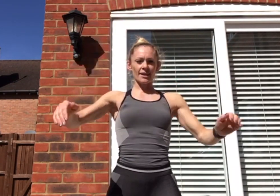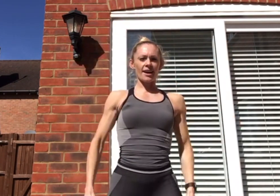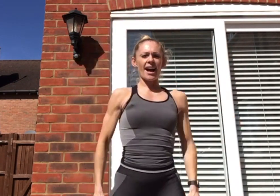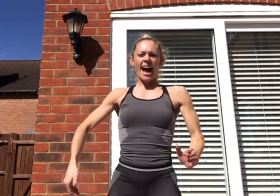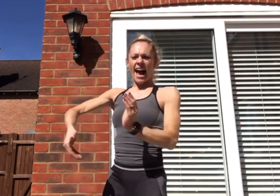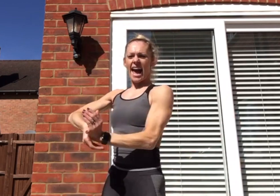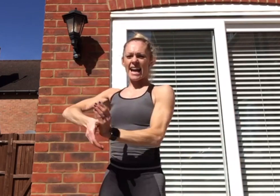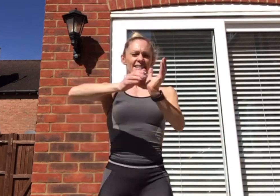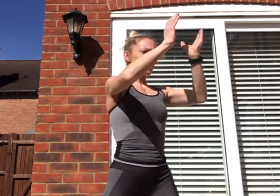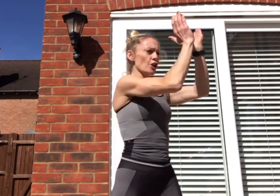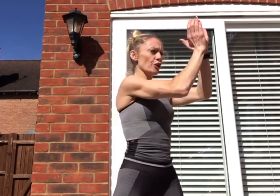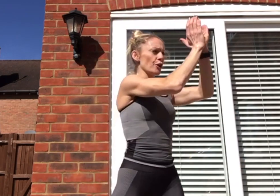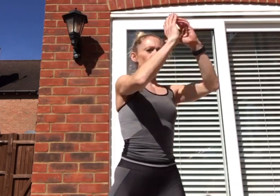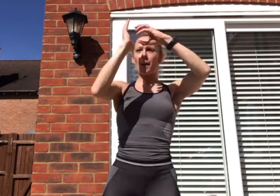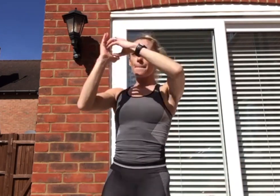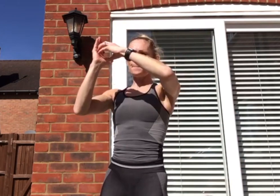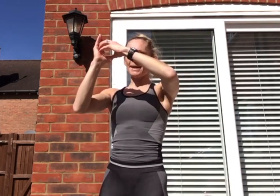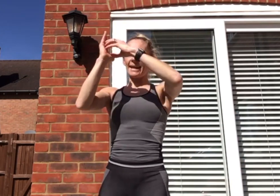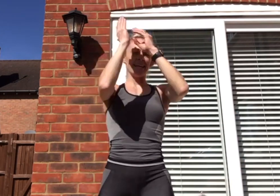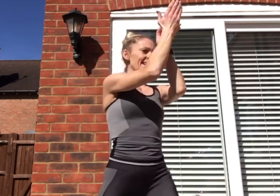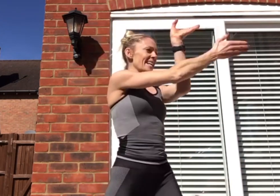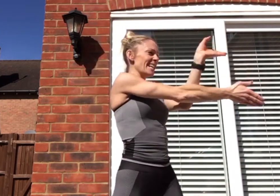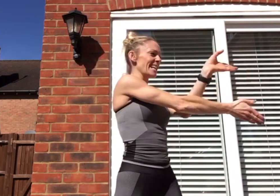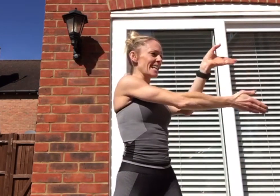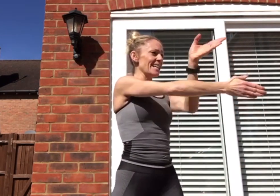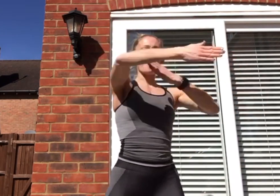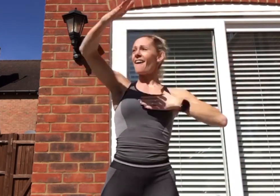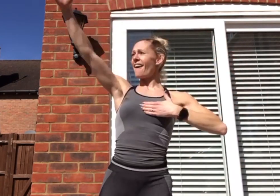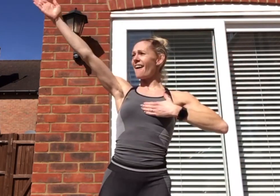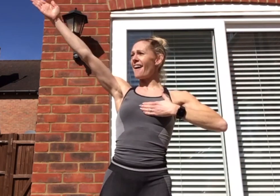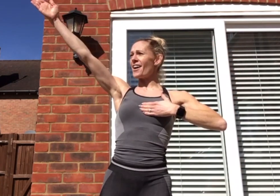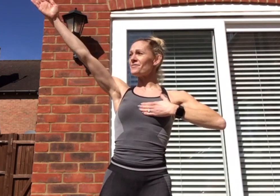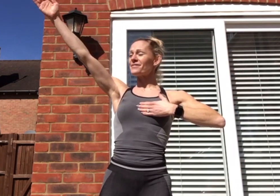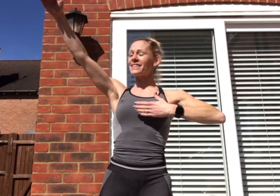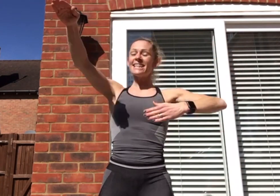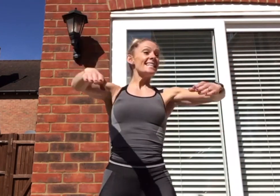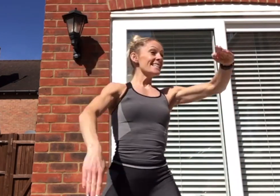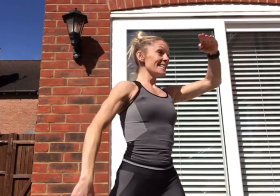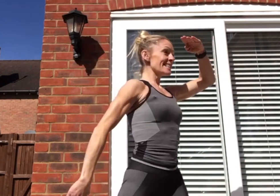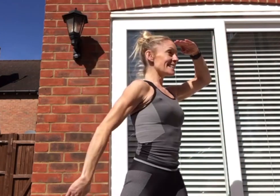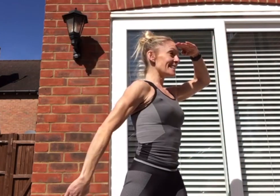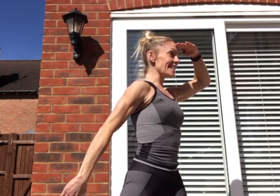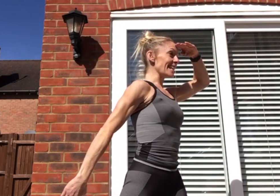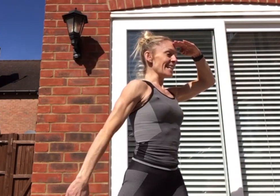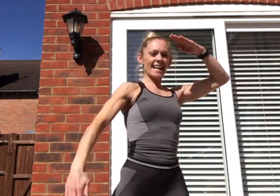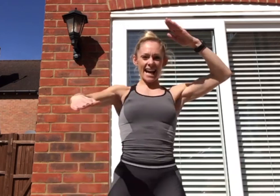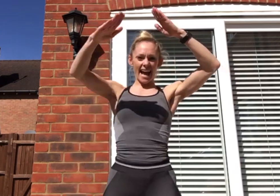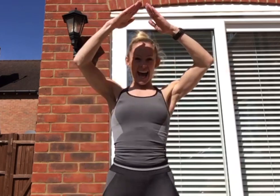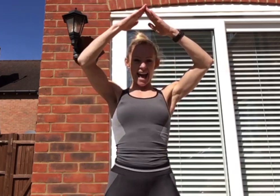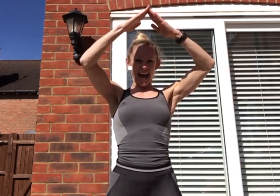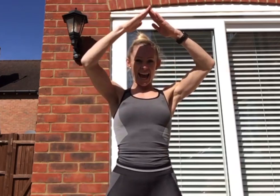S-U-P-E-R. C-A